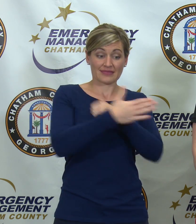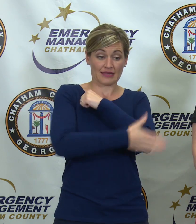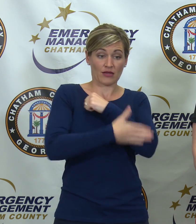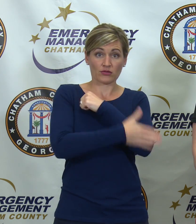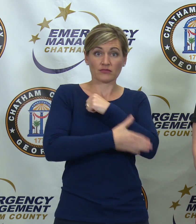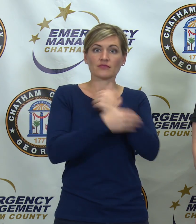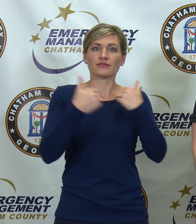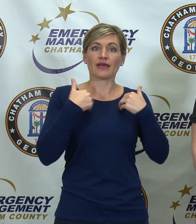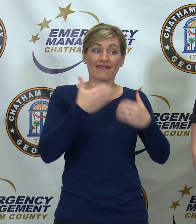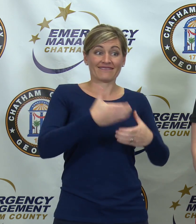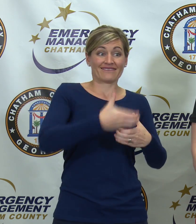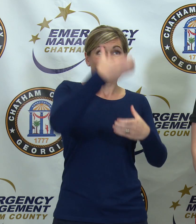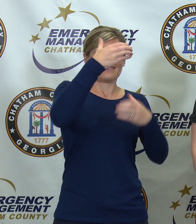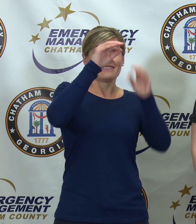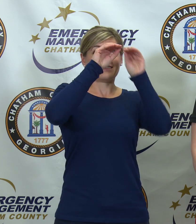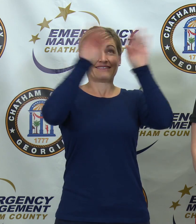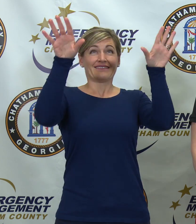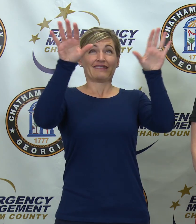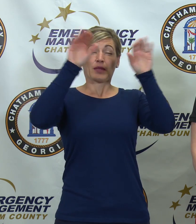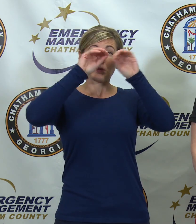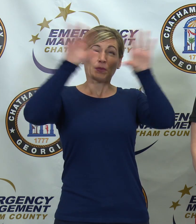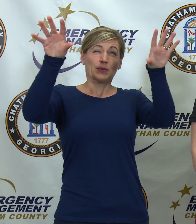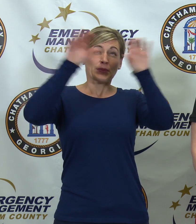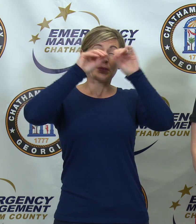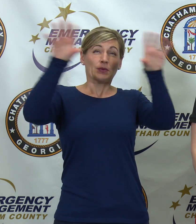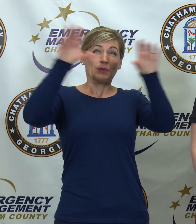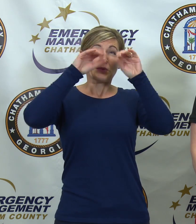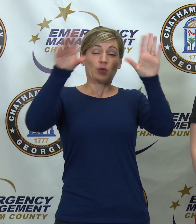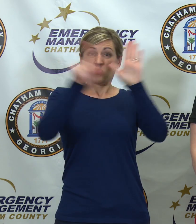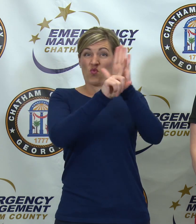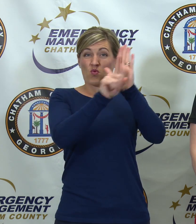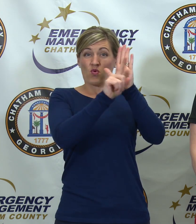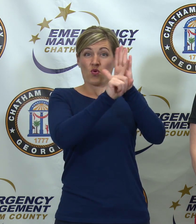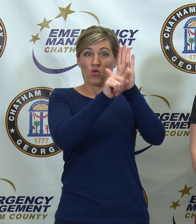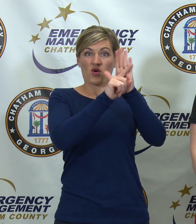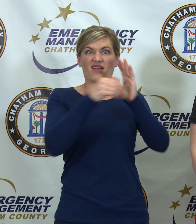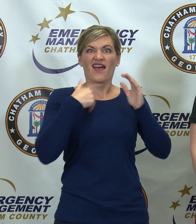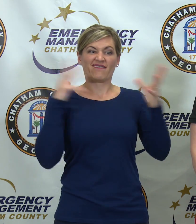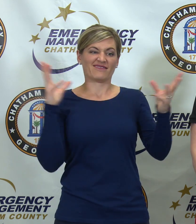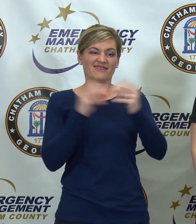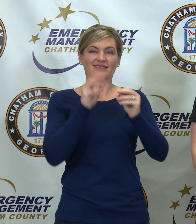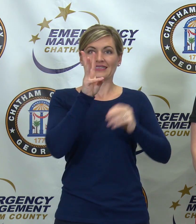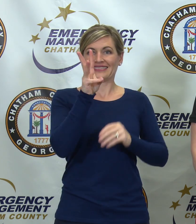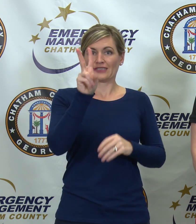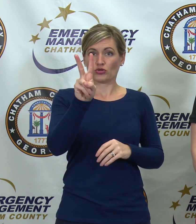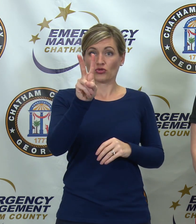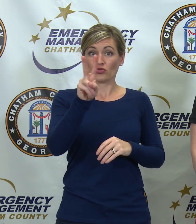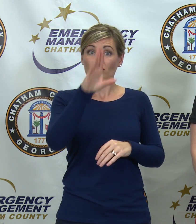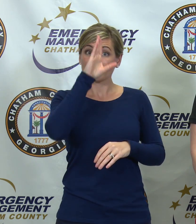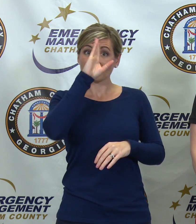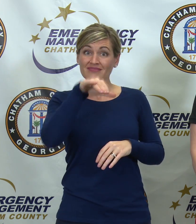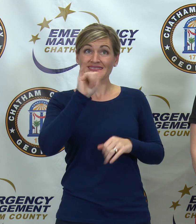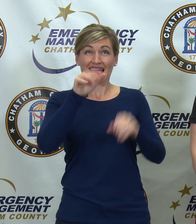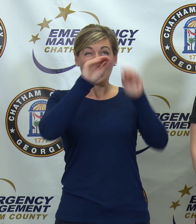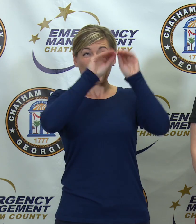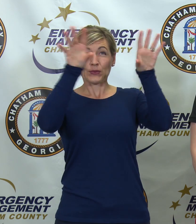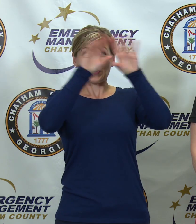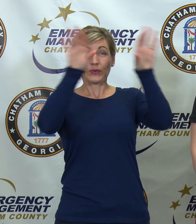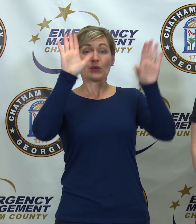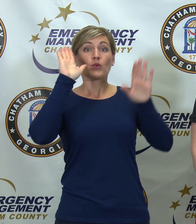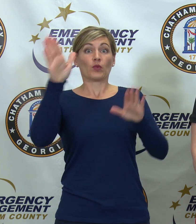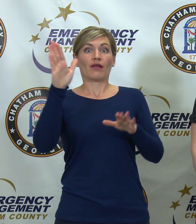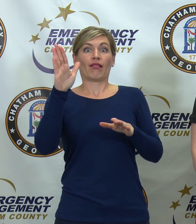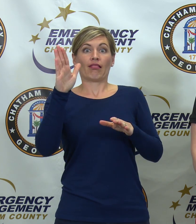warning sirens. Please keep in mind, though, that you will not hear these warning sirens indoors. They are meant to be heard outside